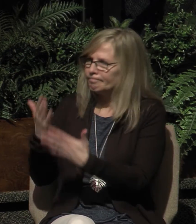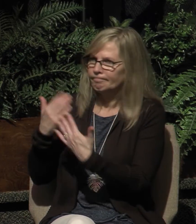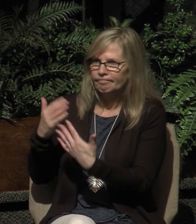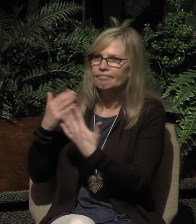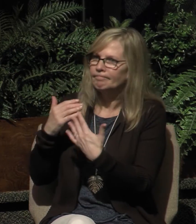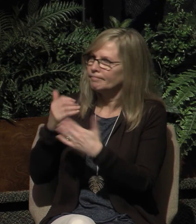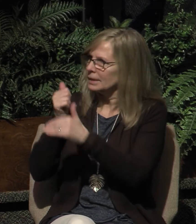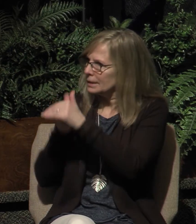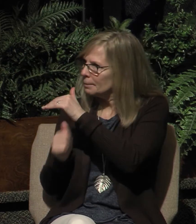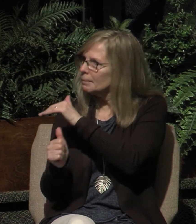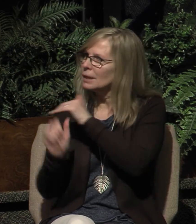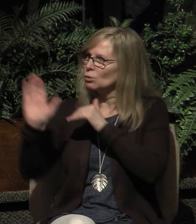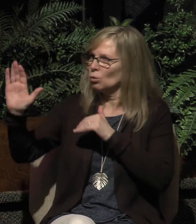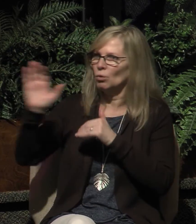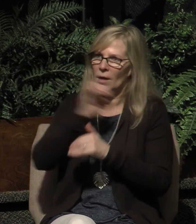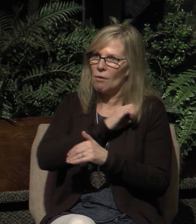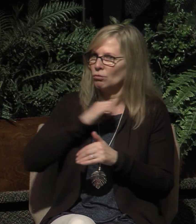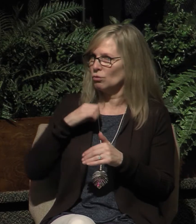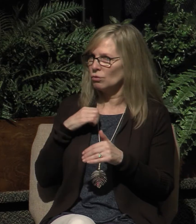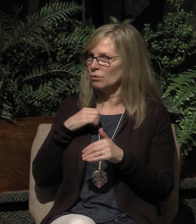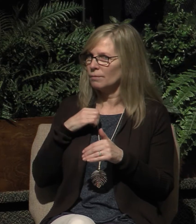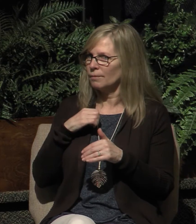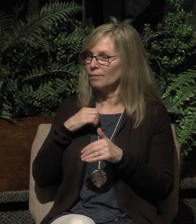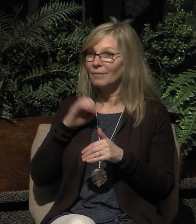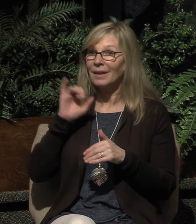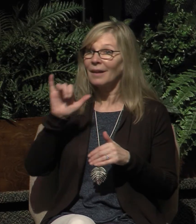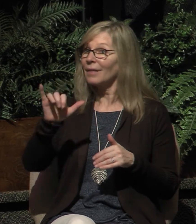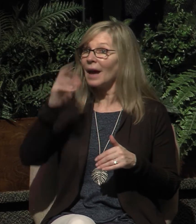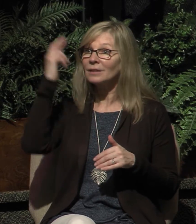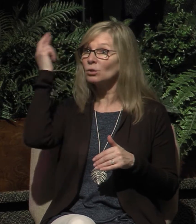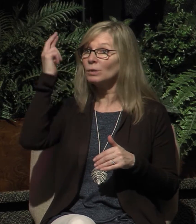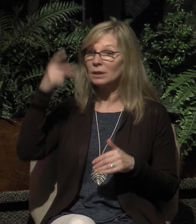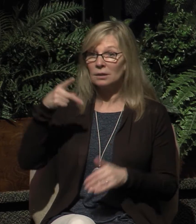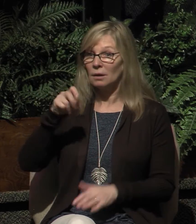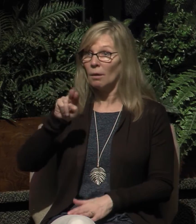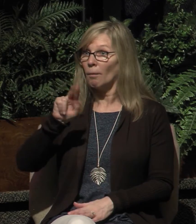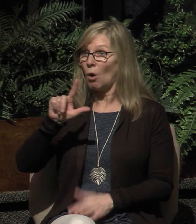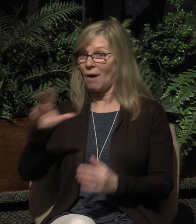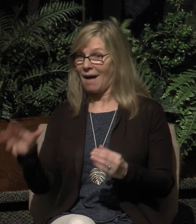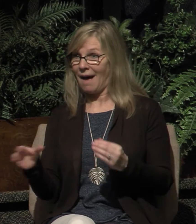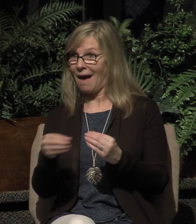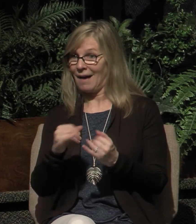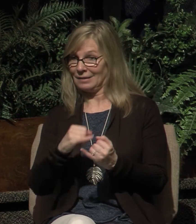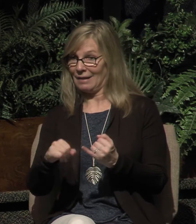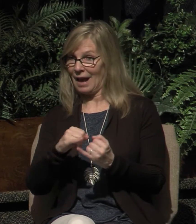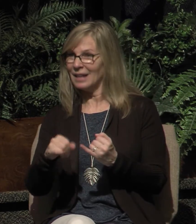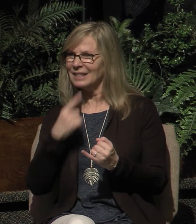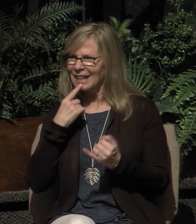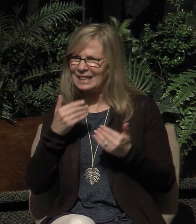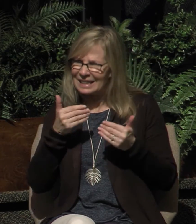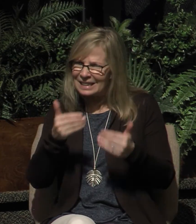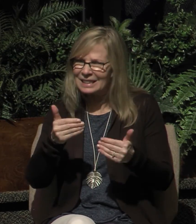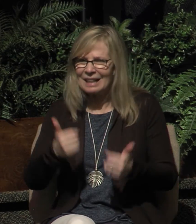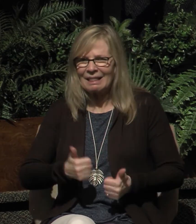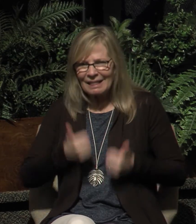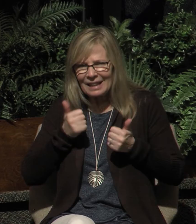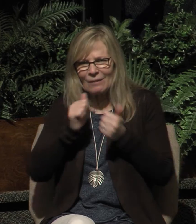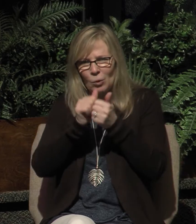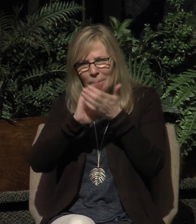their elders. And that's why Paul adds at the end of verse 13, Live in peace with one another. Why does he say